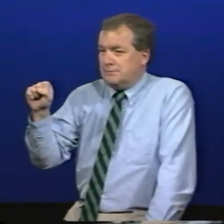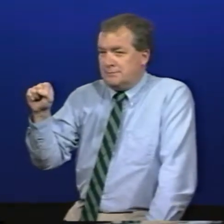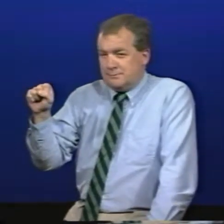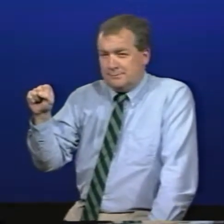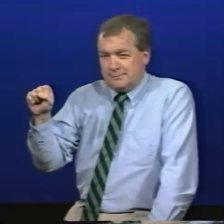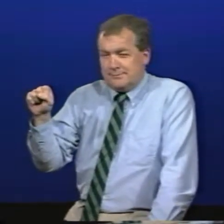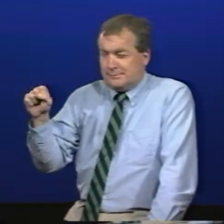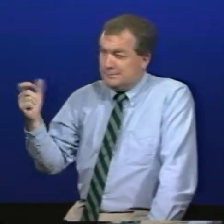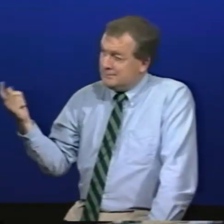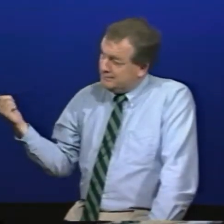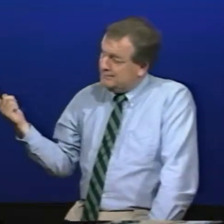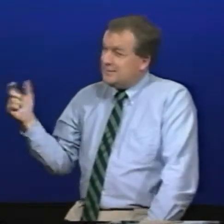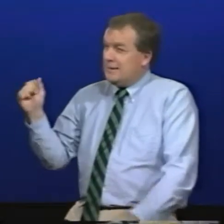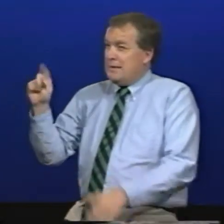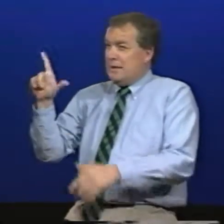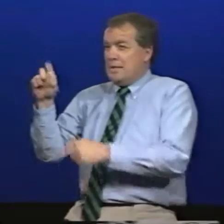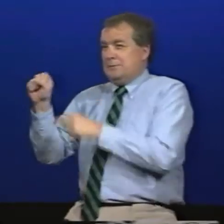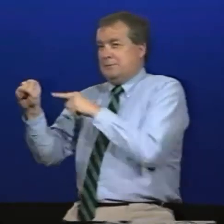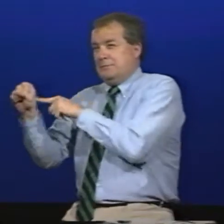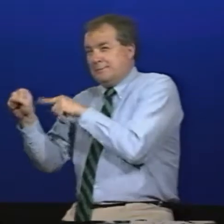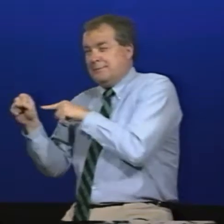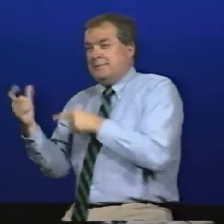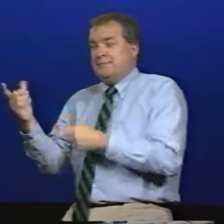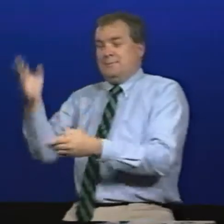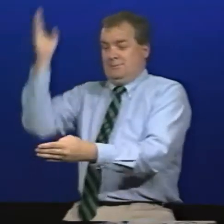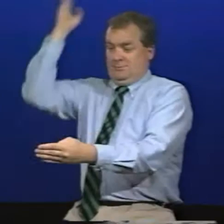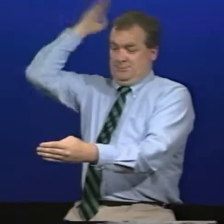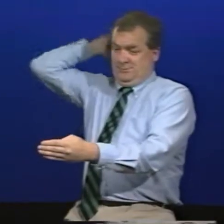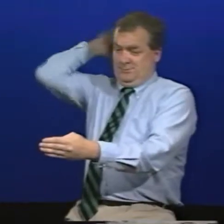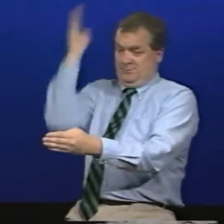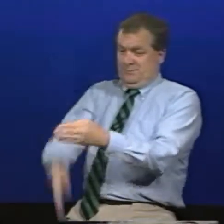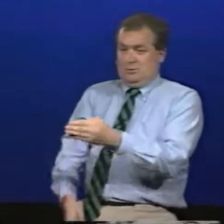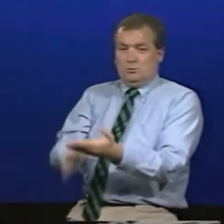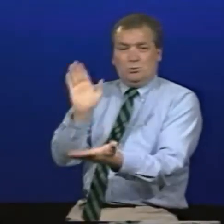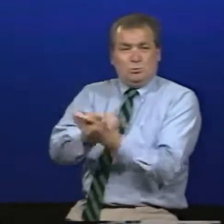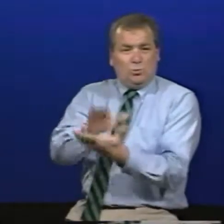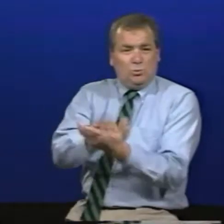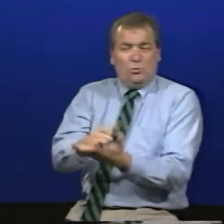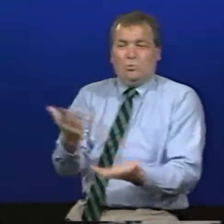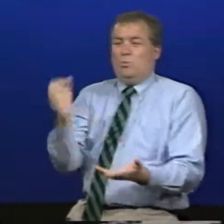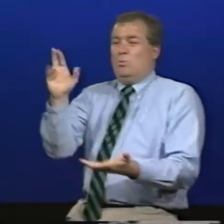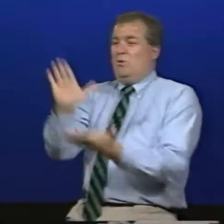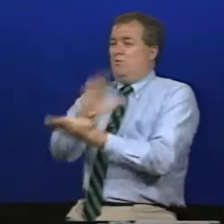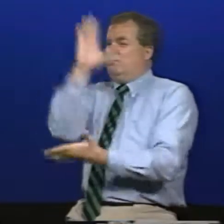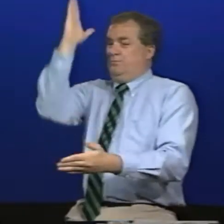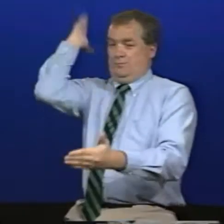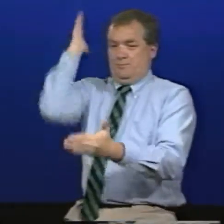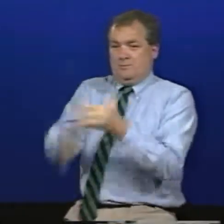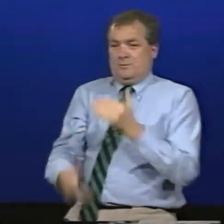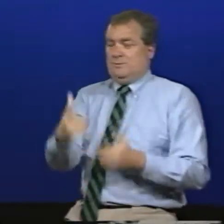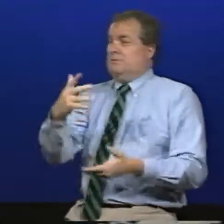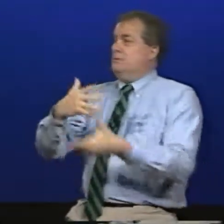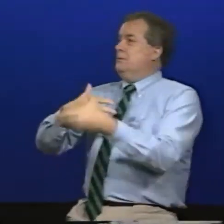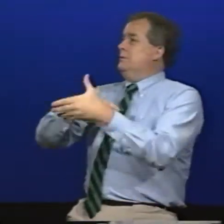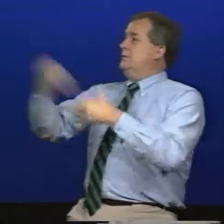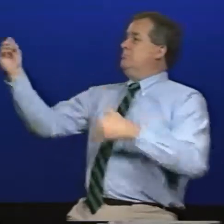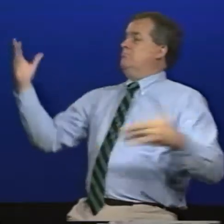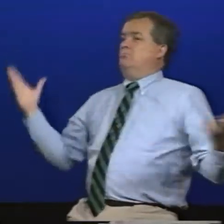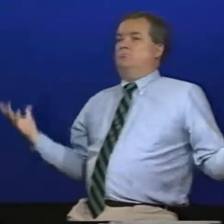let me switch gears for a minute and talk about adult coaching and when I say adults I'm referring to individuals who have completed their school or finished whatever